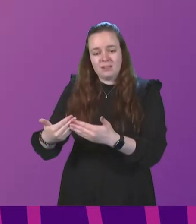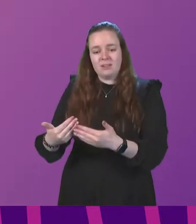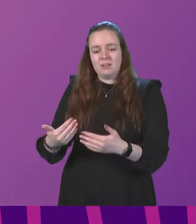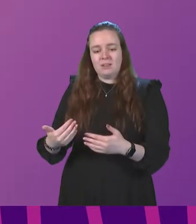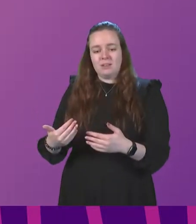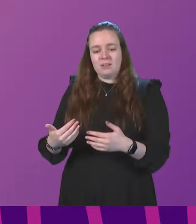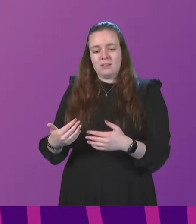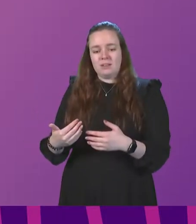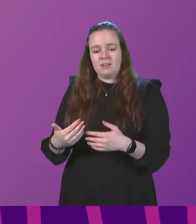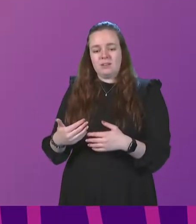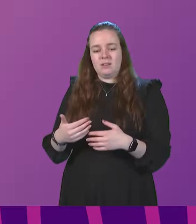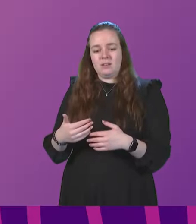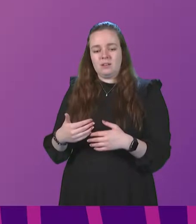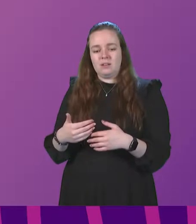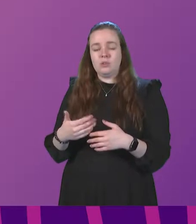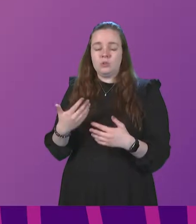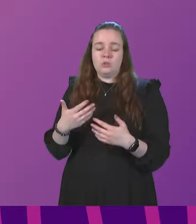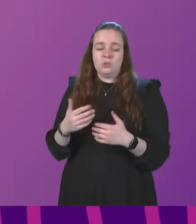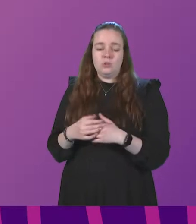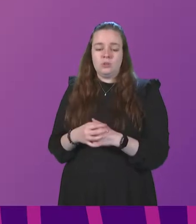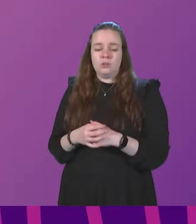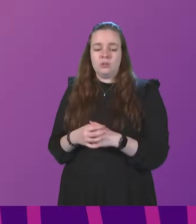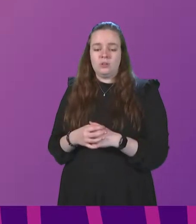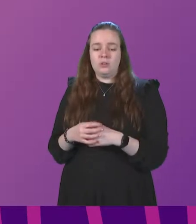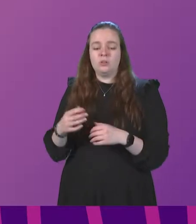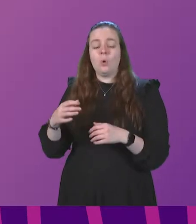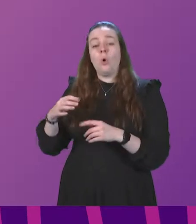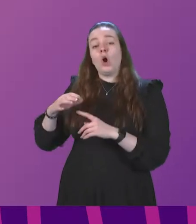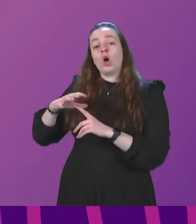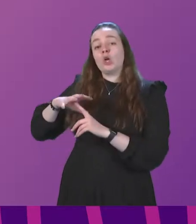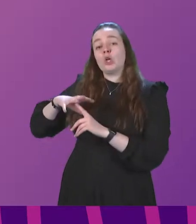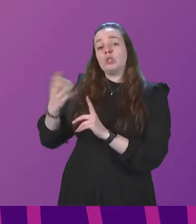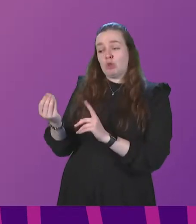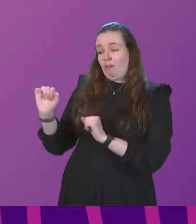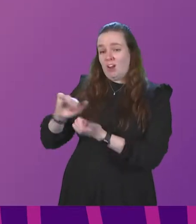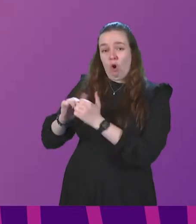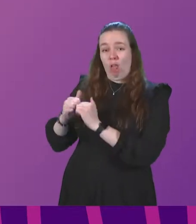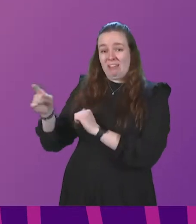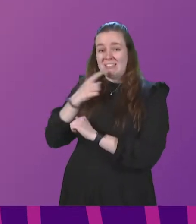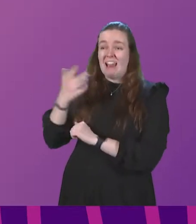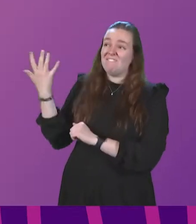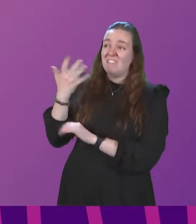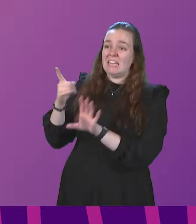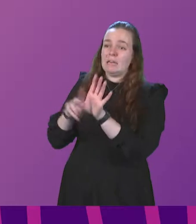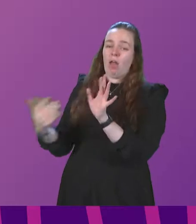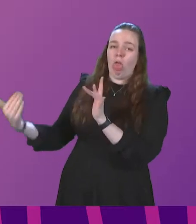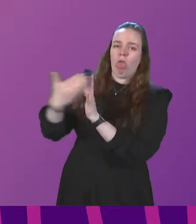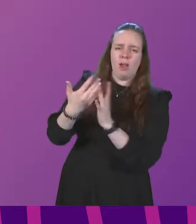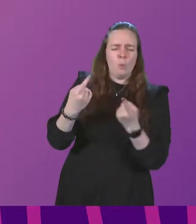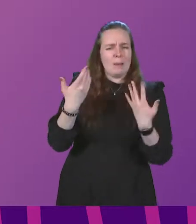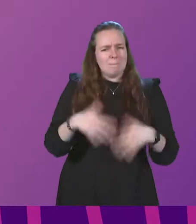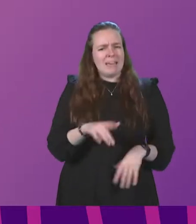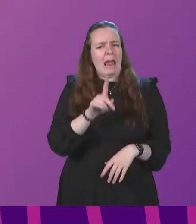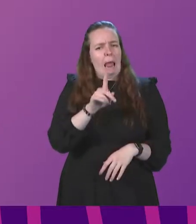So from a sedentary position, Conservative colleagues are shouting 15 years. We have had 11 years of austerity,